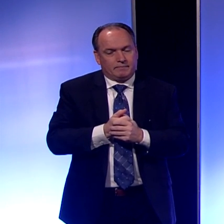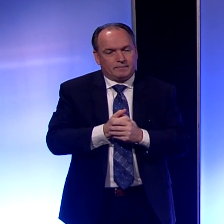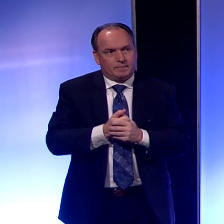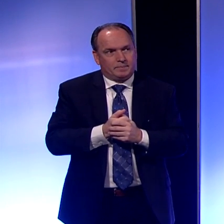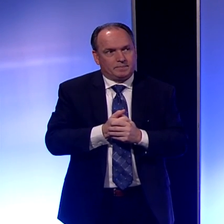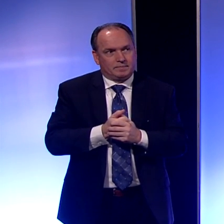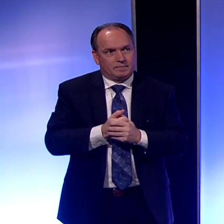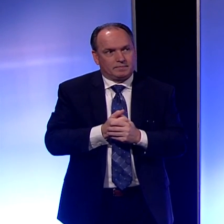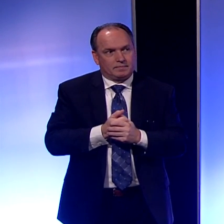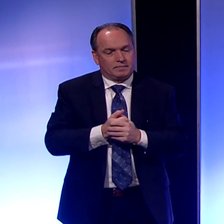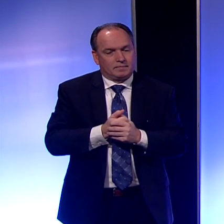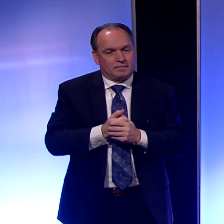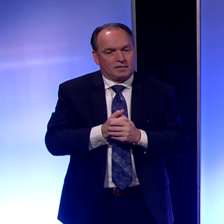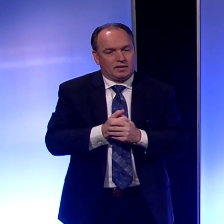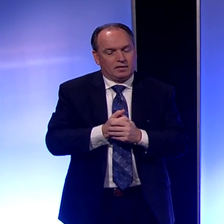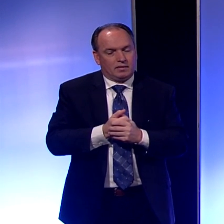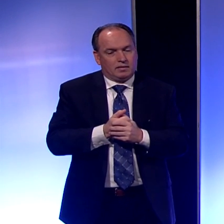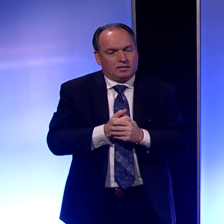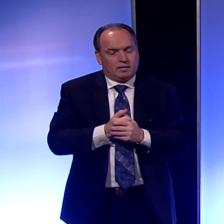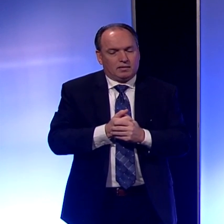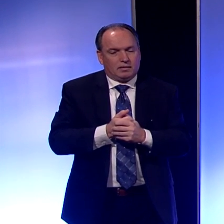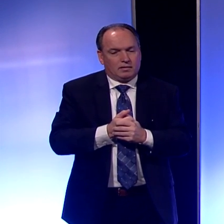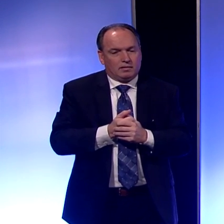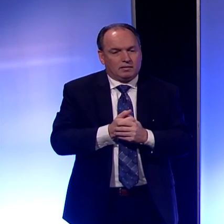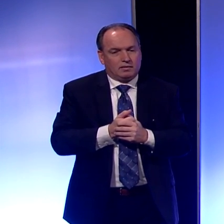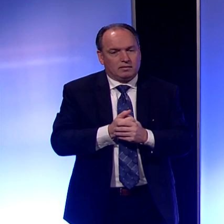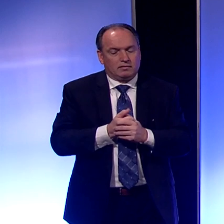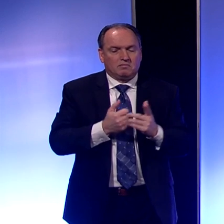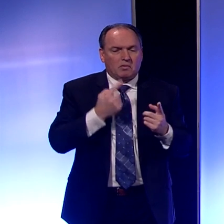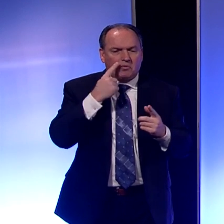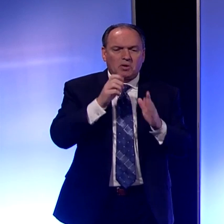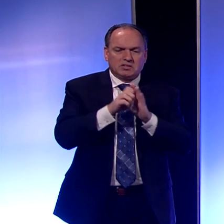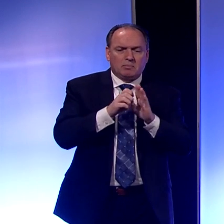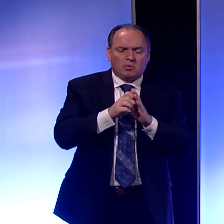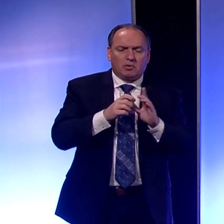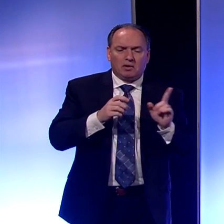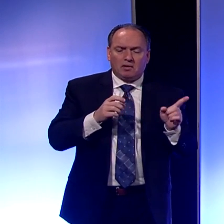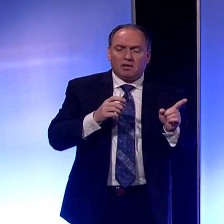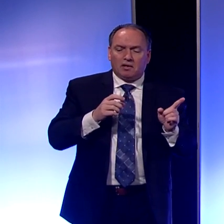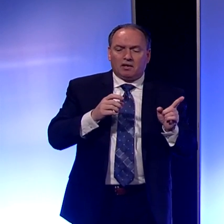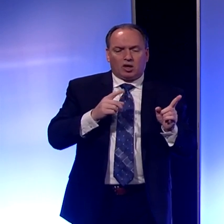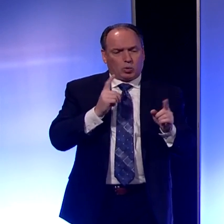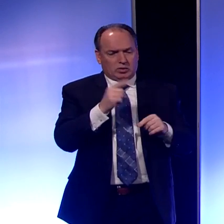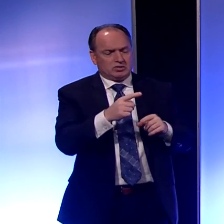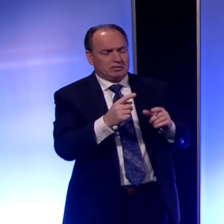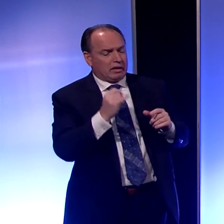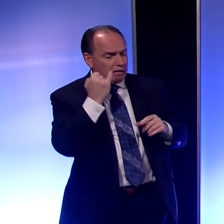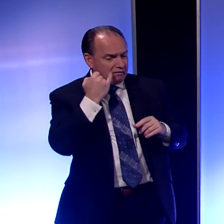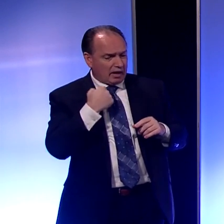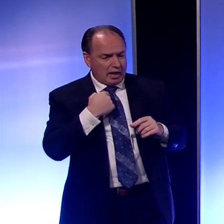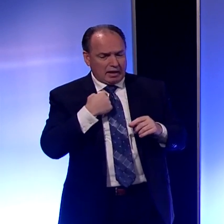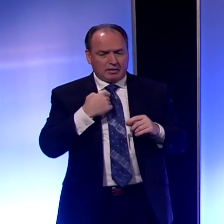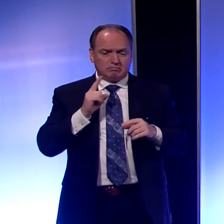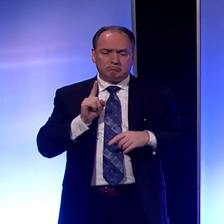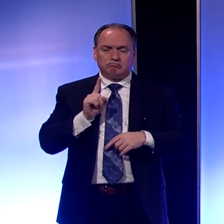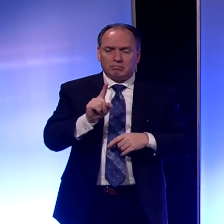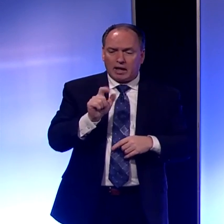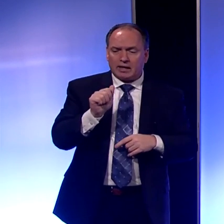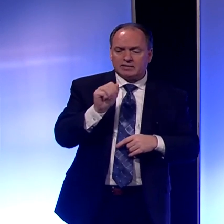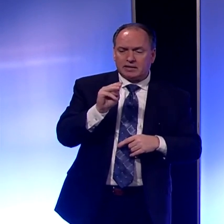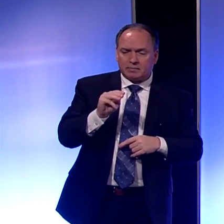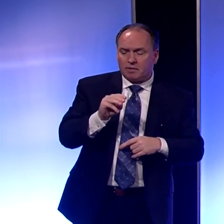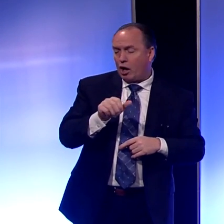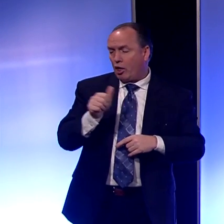Did you say you had? mean, couldn't someone if I was at like an ATM and like, like the person before me tested positive, would that